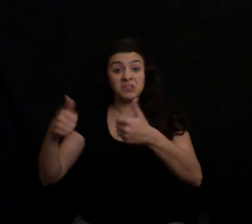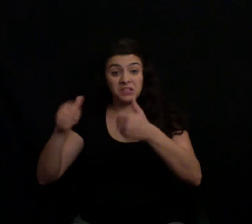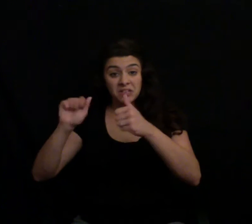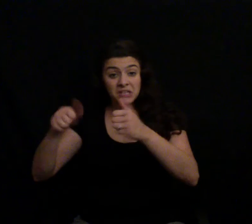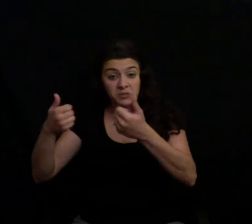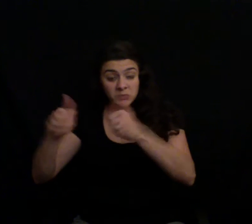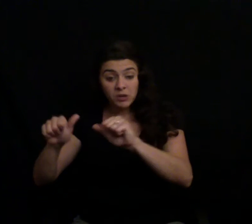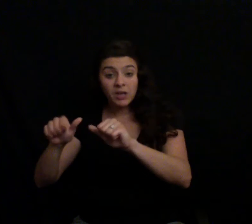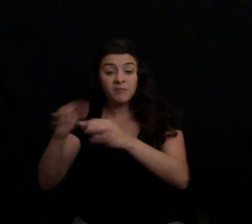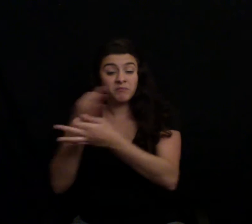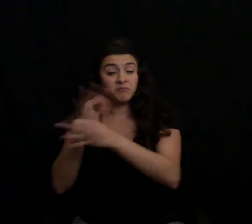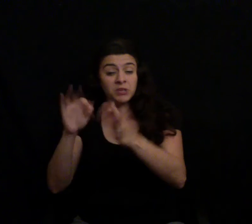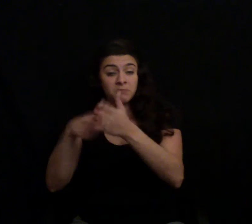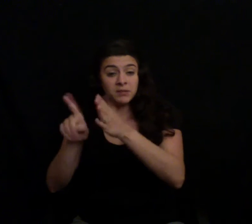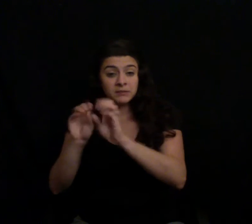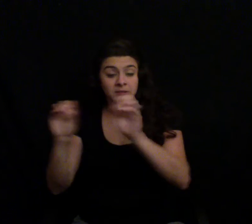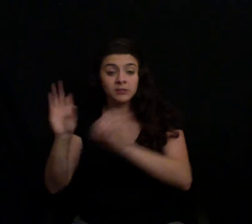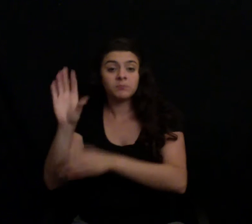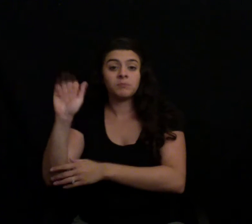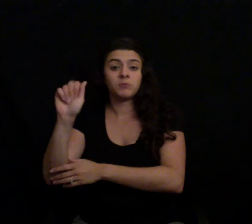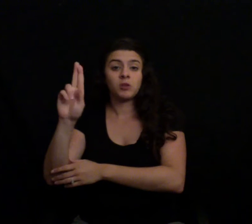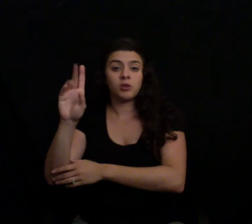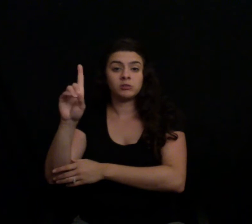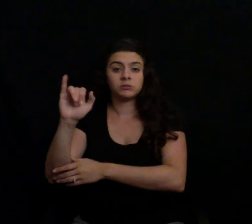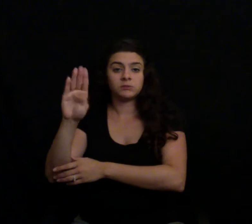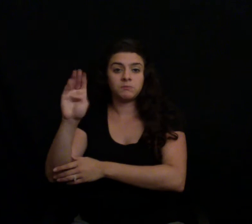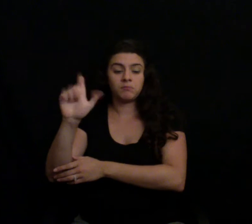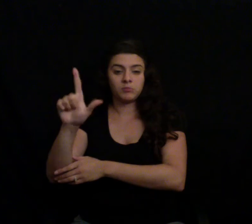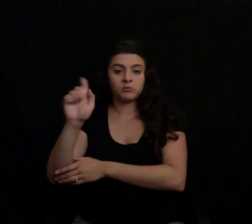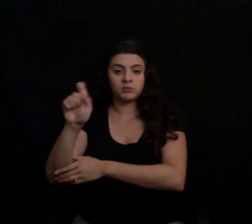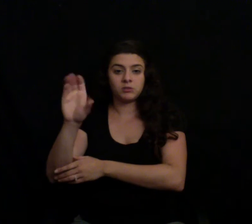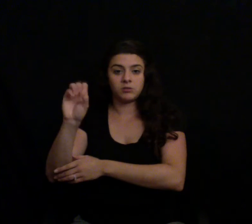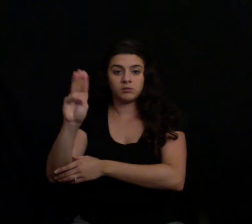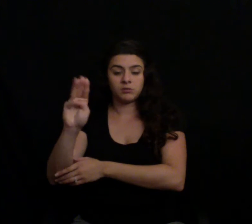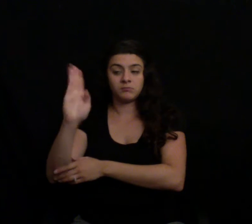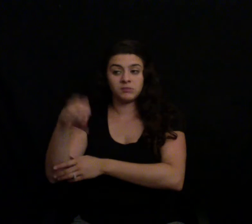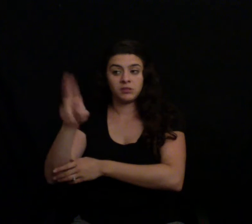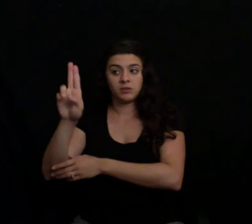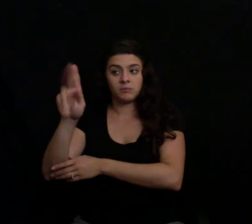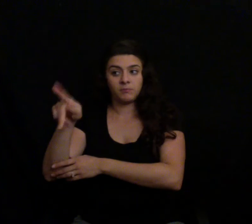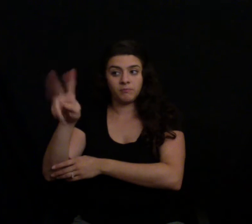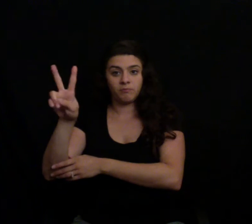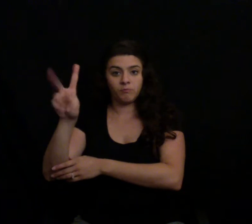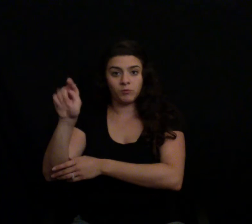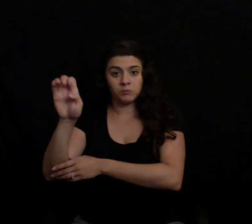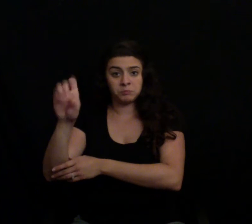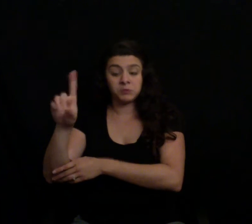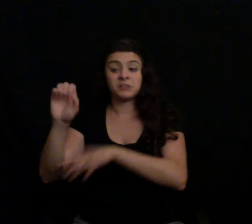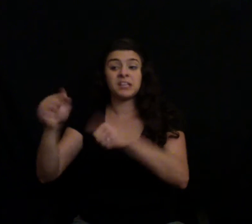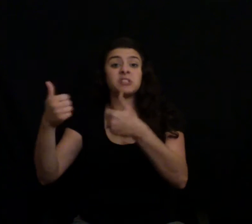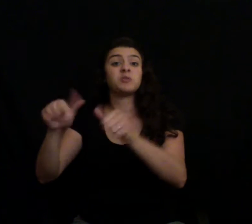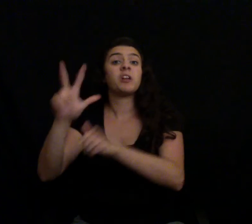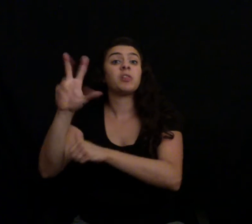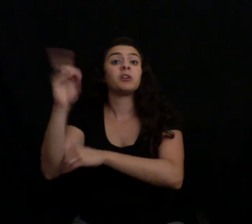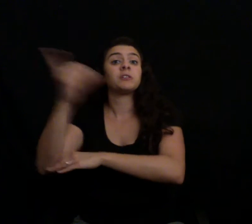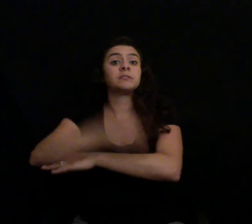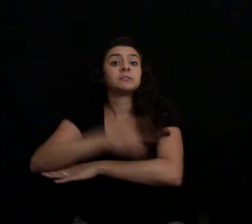audiobook just by going to audible.com slash upload. Free audiobook and a 30-day free trial, all just for you